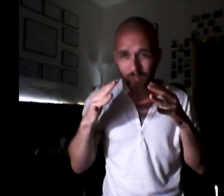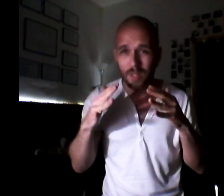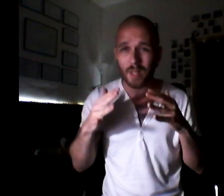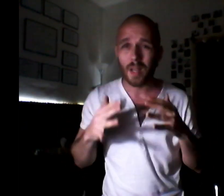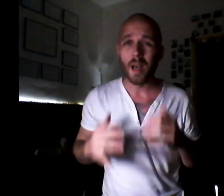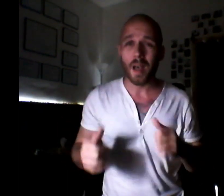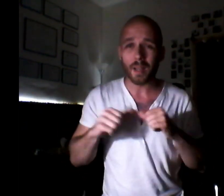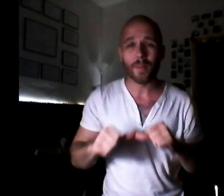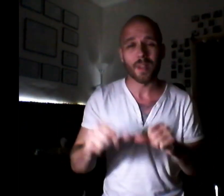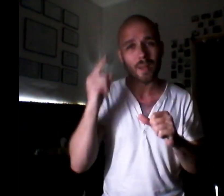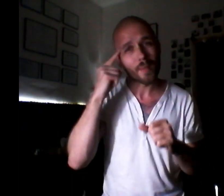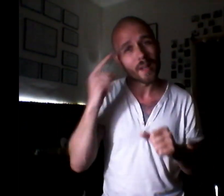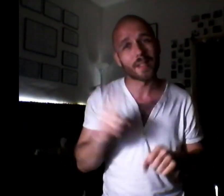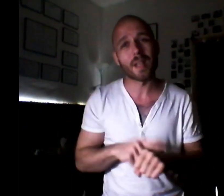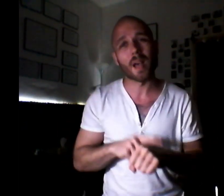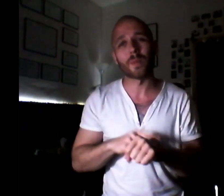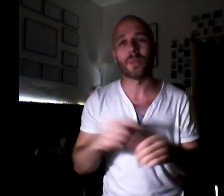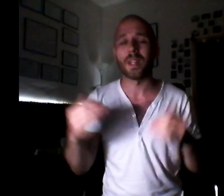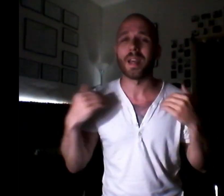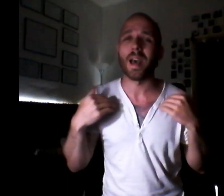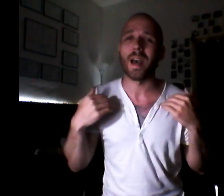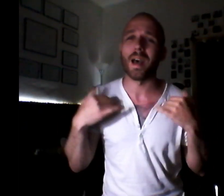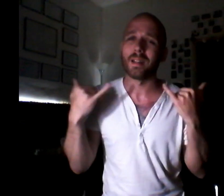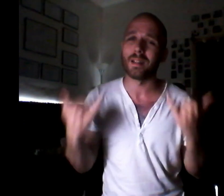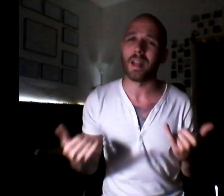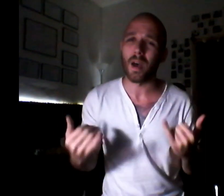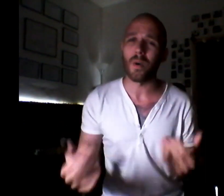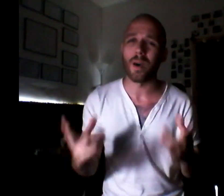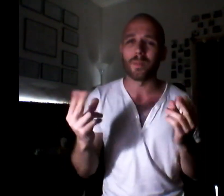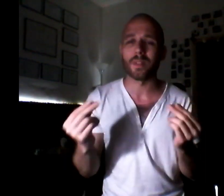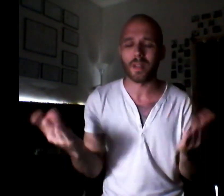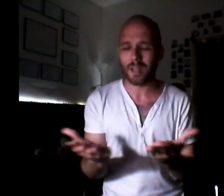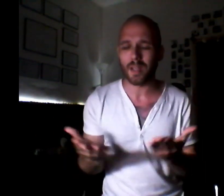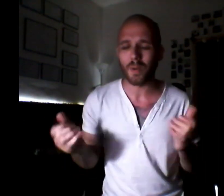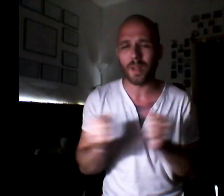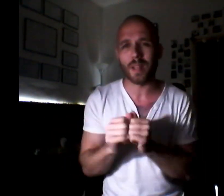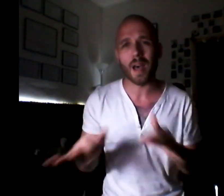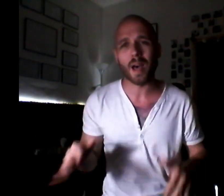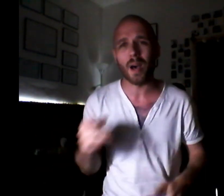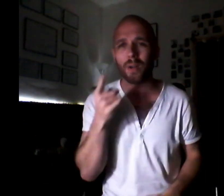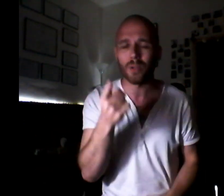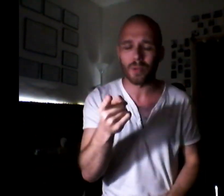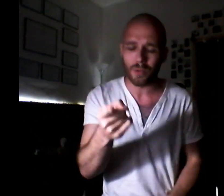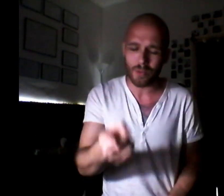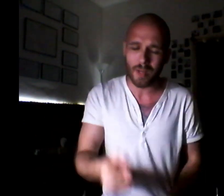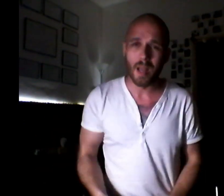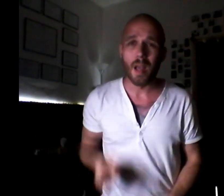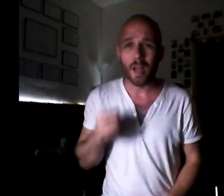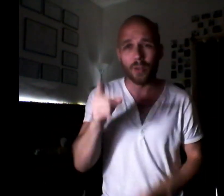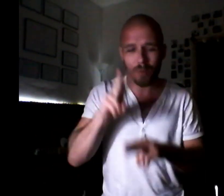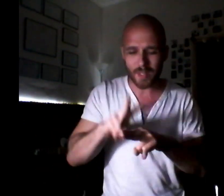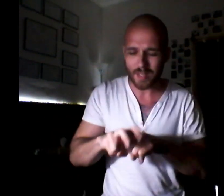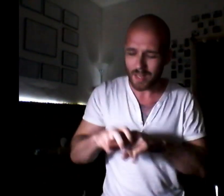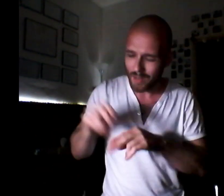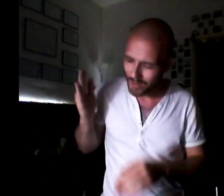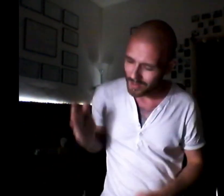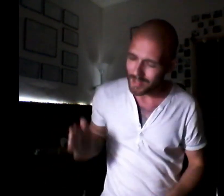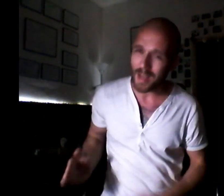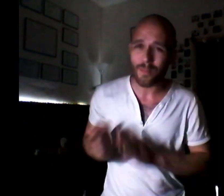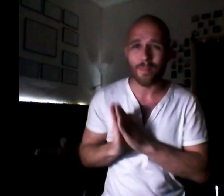loose I keep thinking about the times we had Now I'm stuck here without you And you were sitting on the